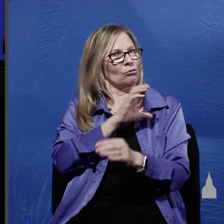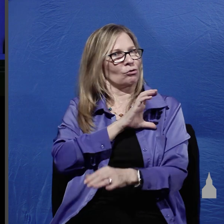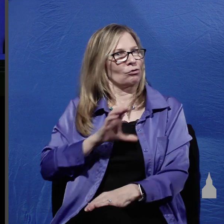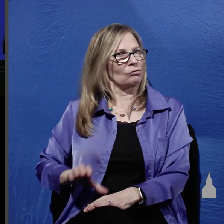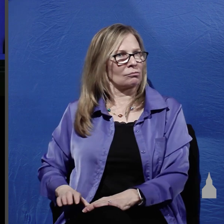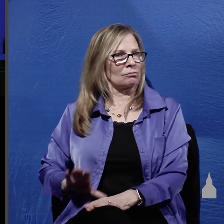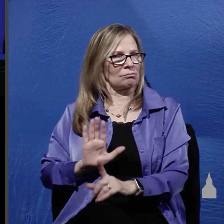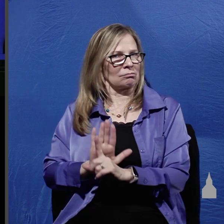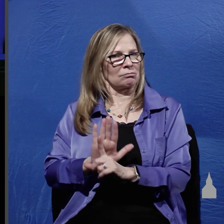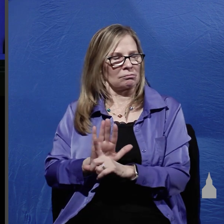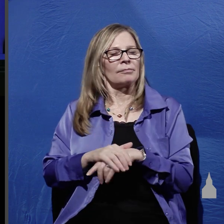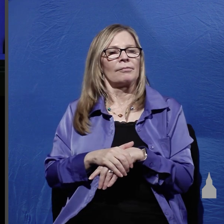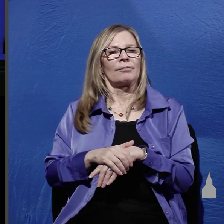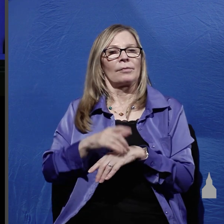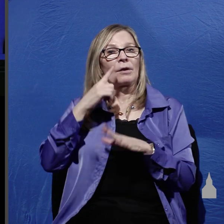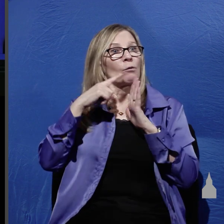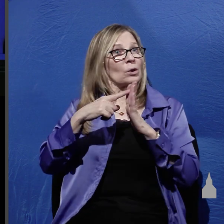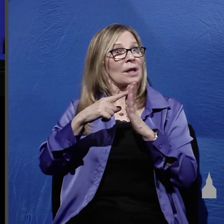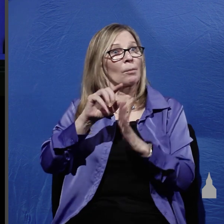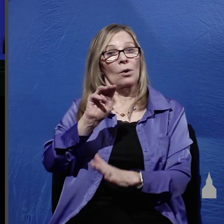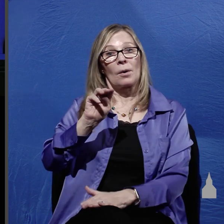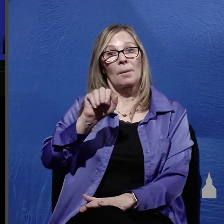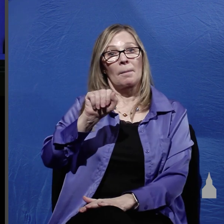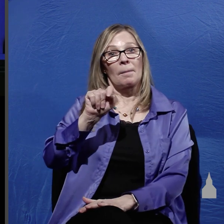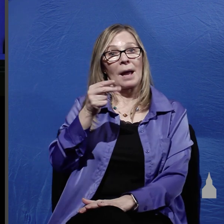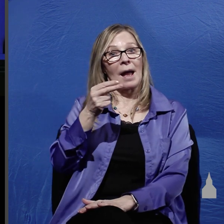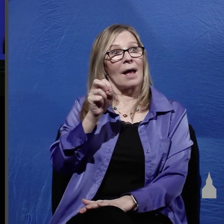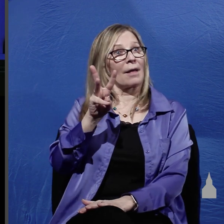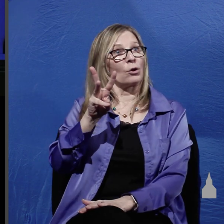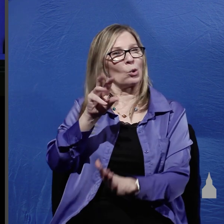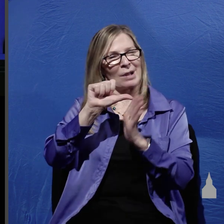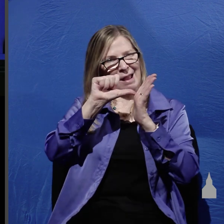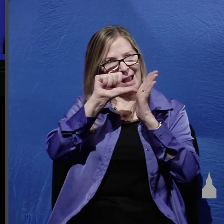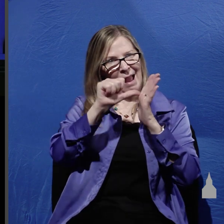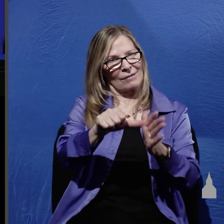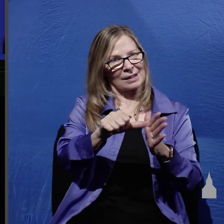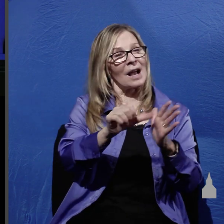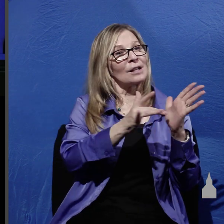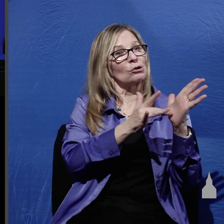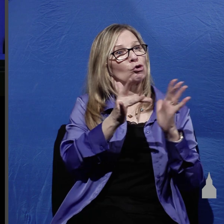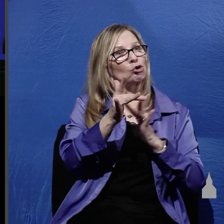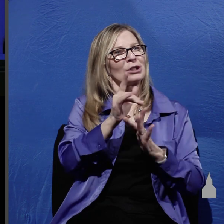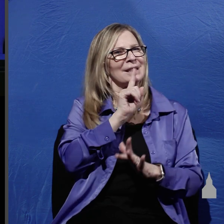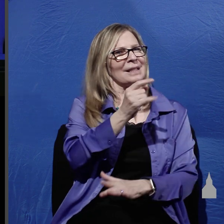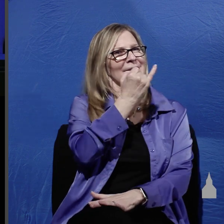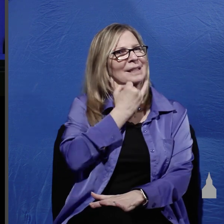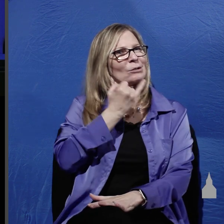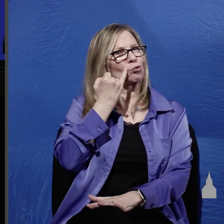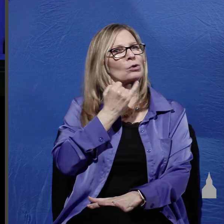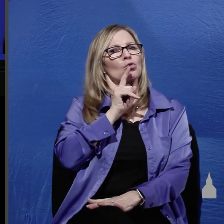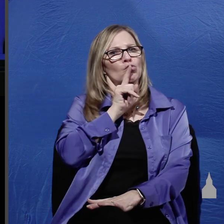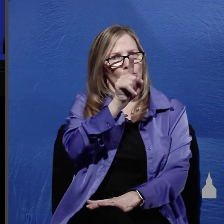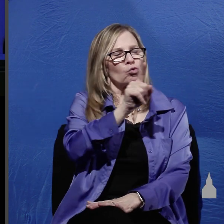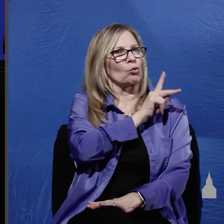so for example Matthew's emphasis is clearly on Jesus being Israel's true king their true messiah